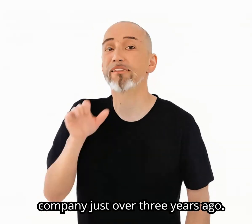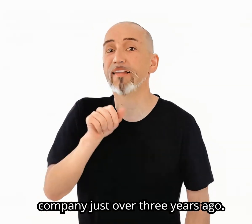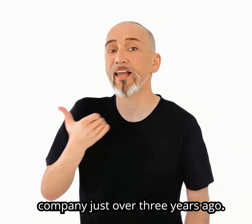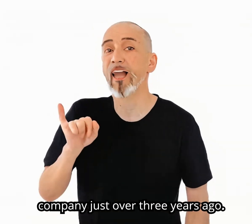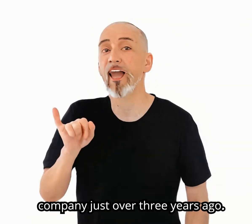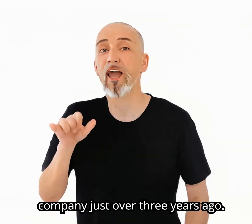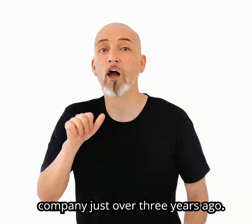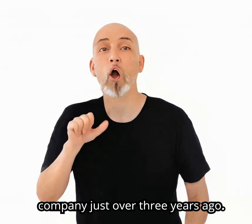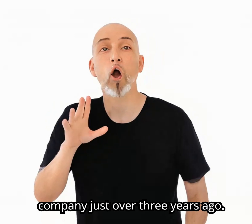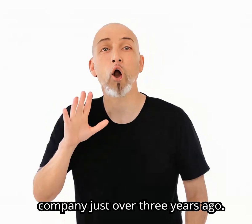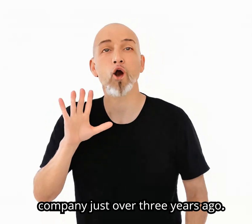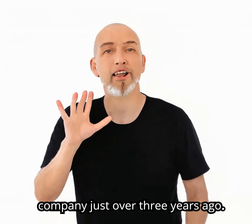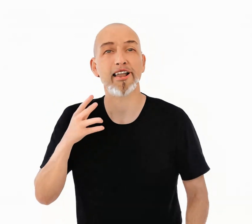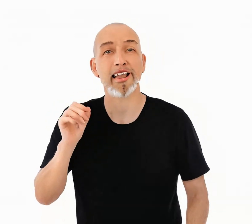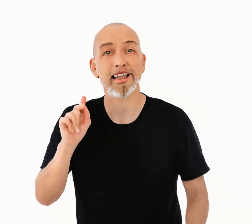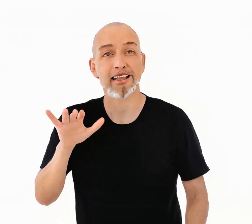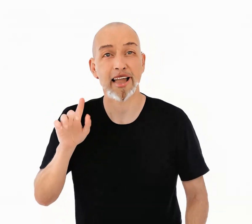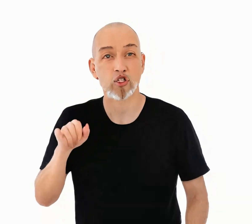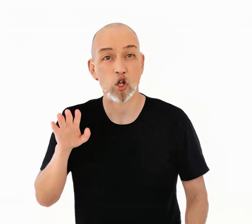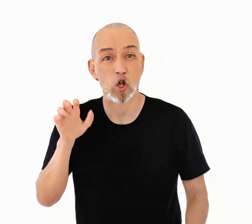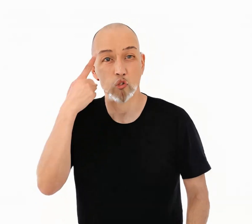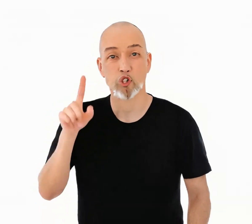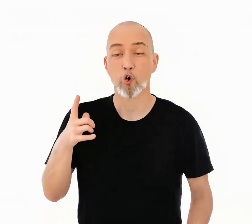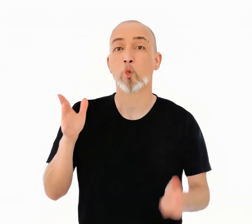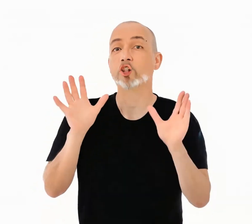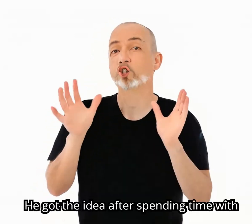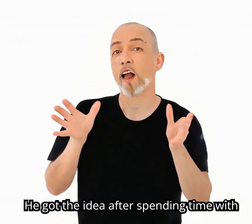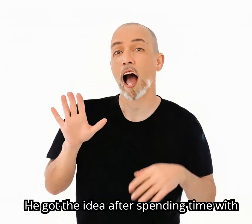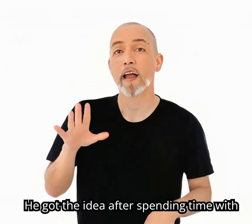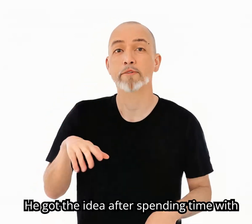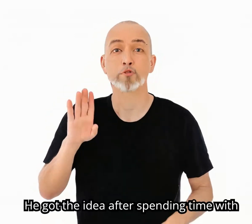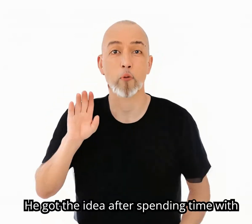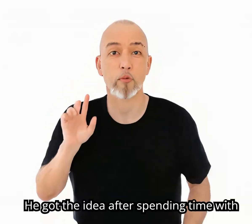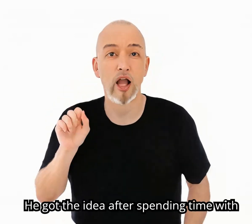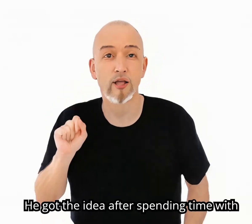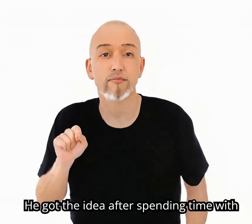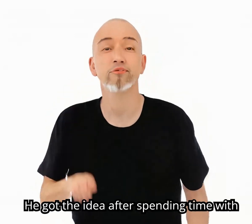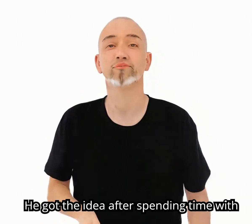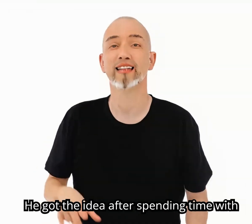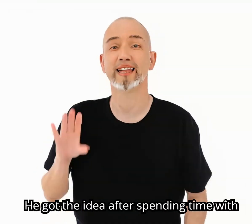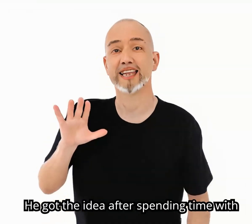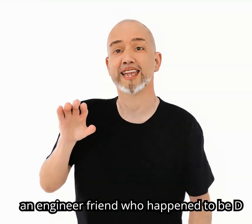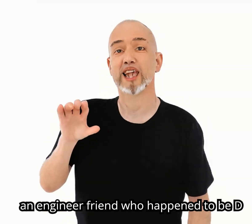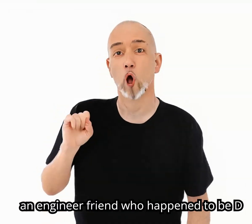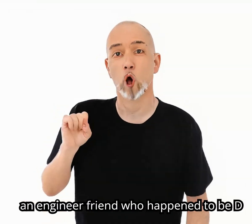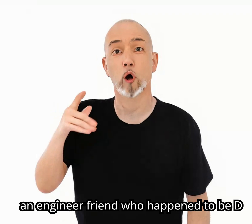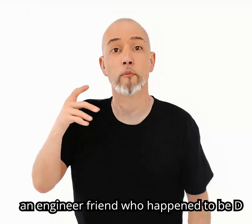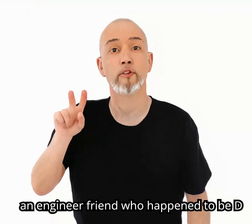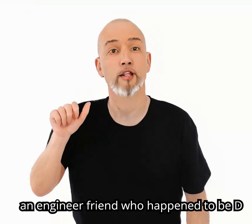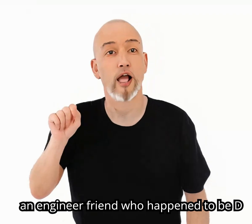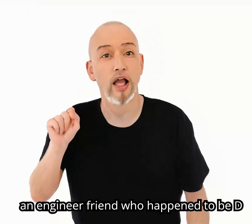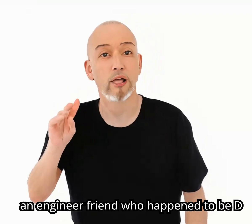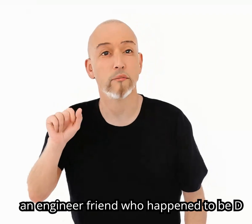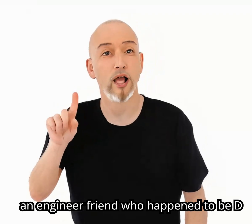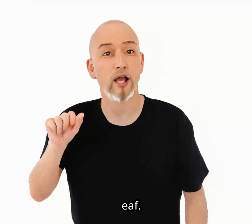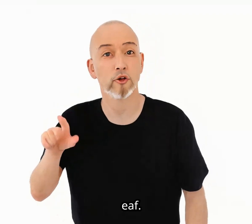just over three years ago. He got the idea after spending time with an engineer friend who happened to be deaf.